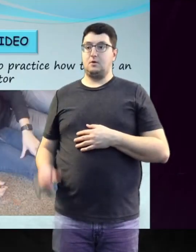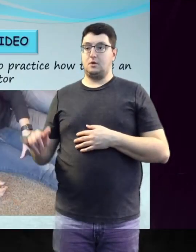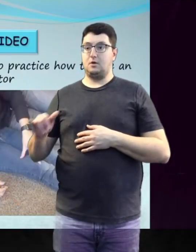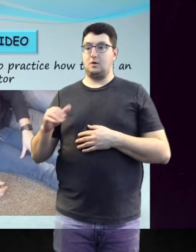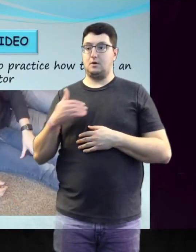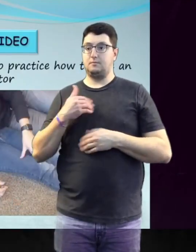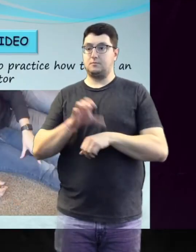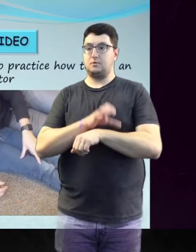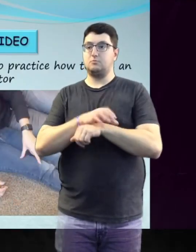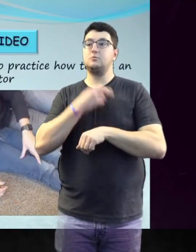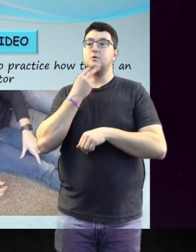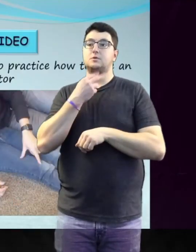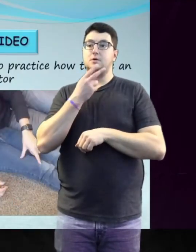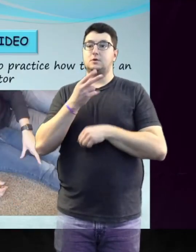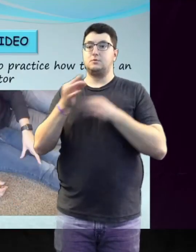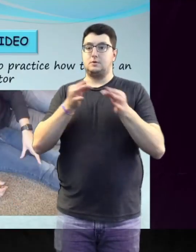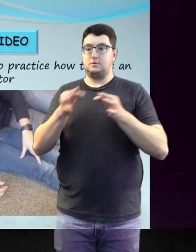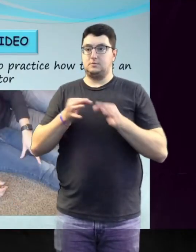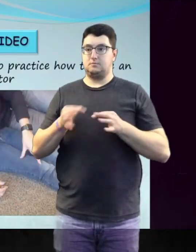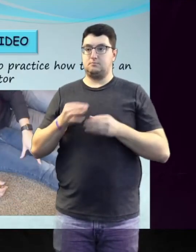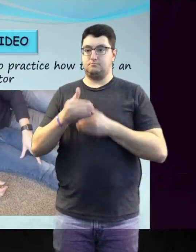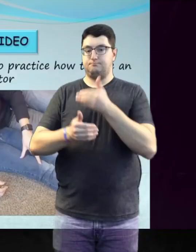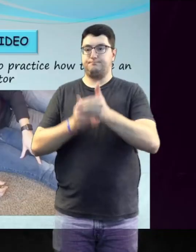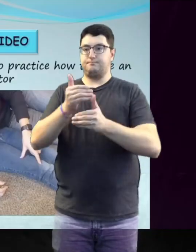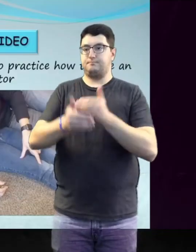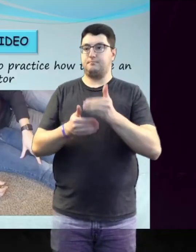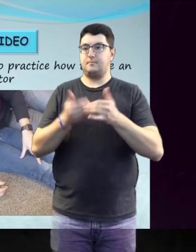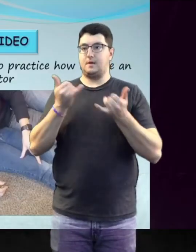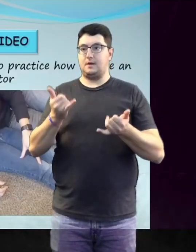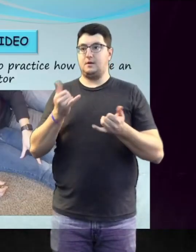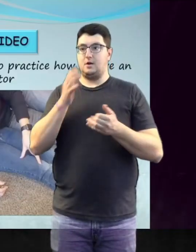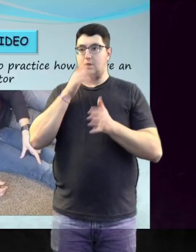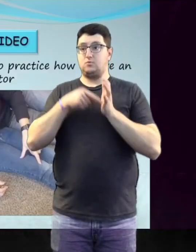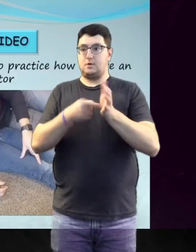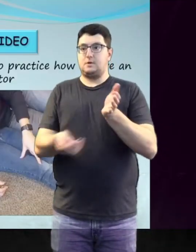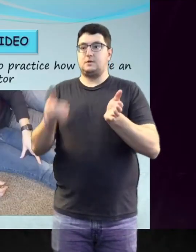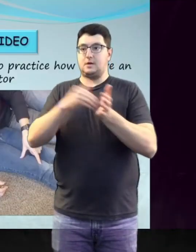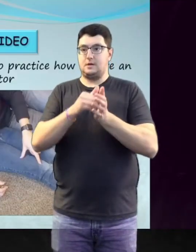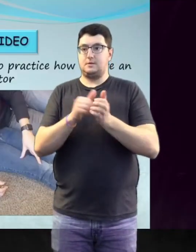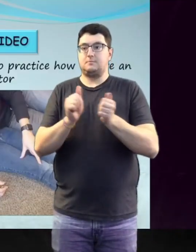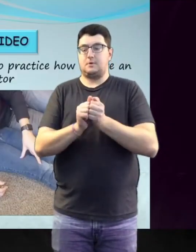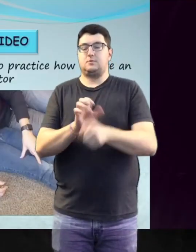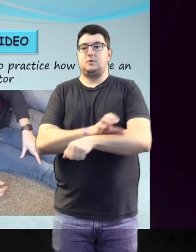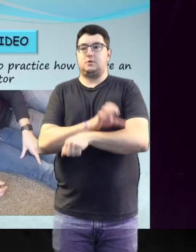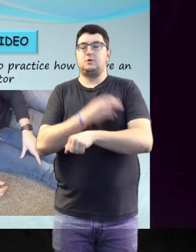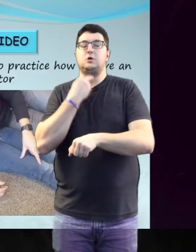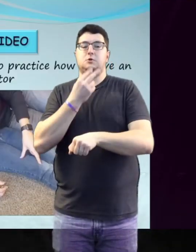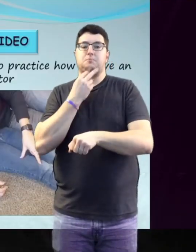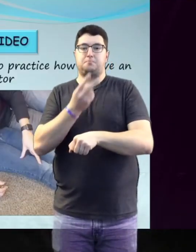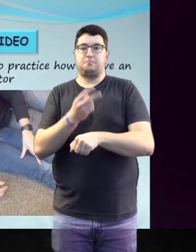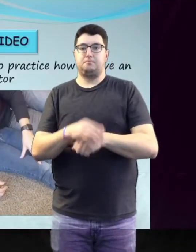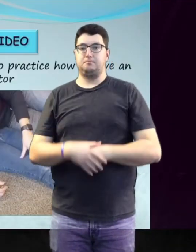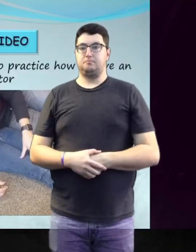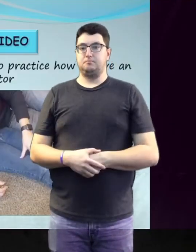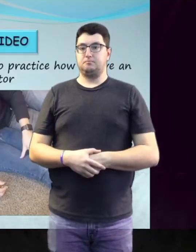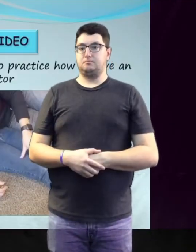The Allerject or AvaQ has an electronic voice instruction system, which you will hear now while the demonstration is repeated.